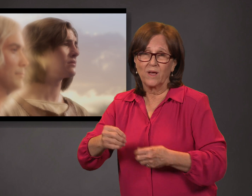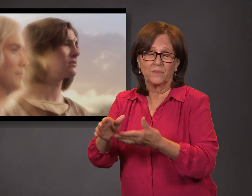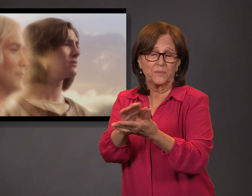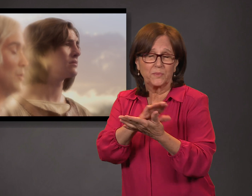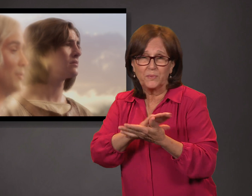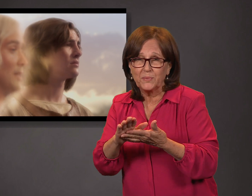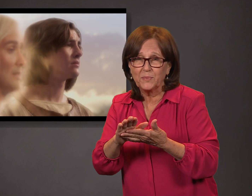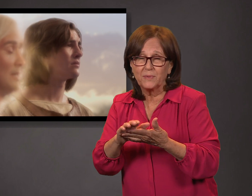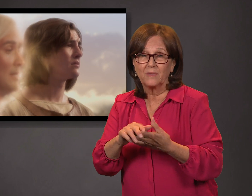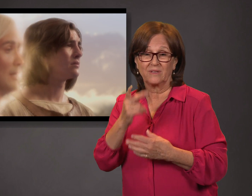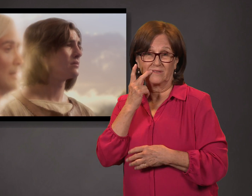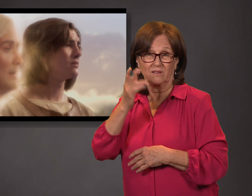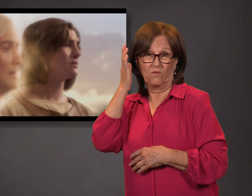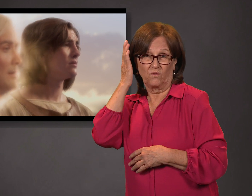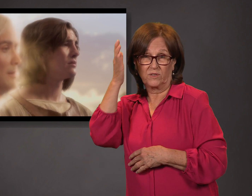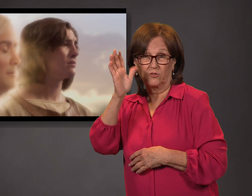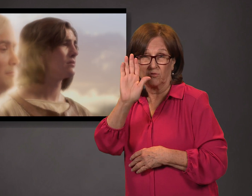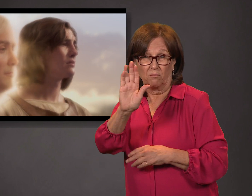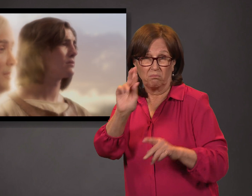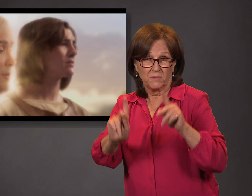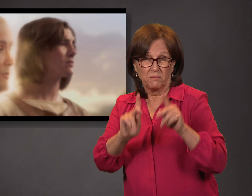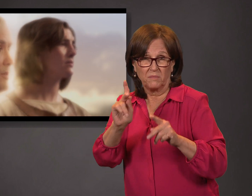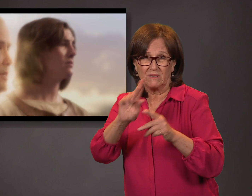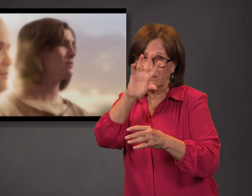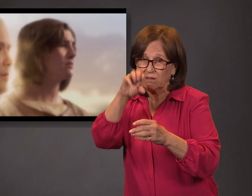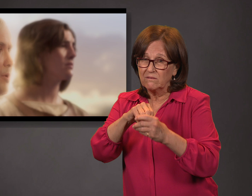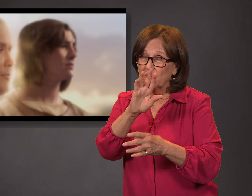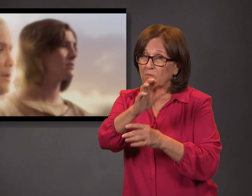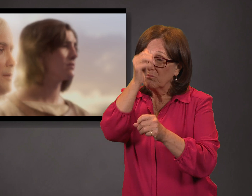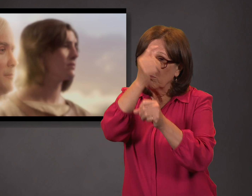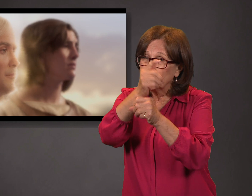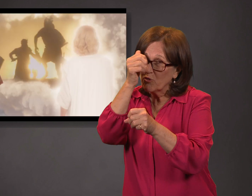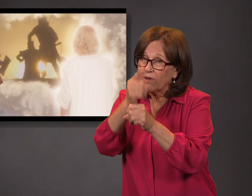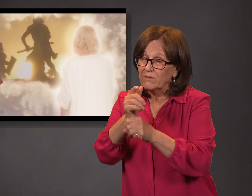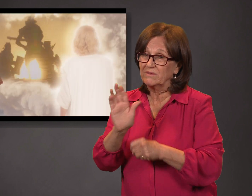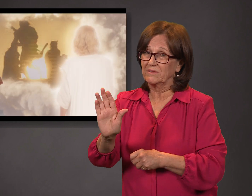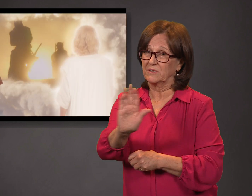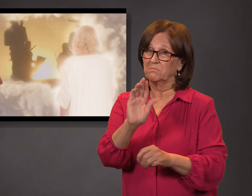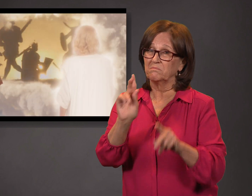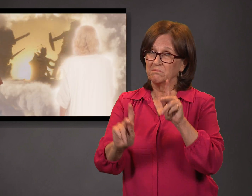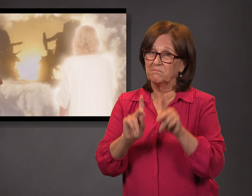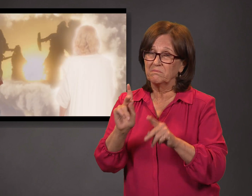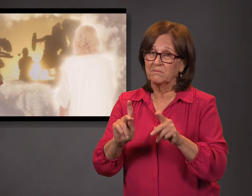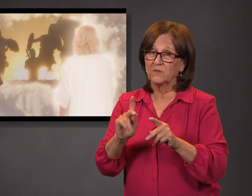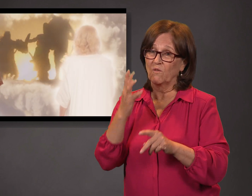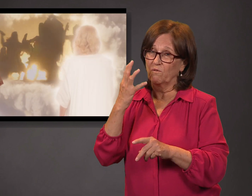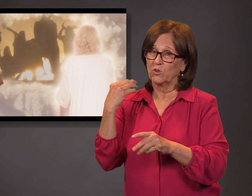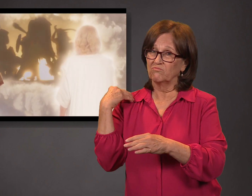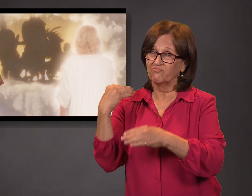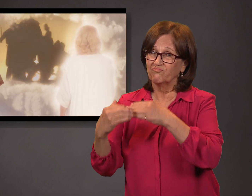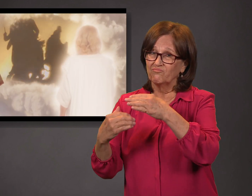Behold thy seed, and also the seed of thy brethren. After four generations have passed away in righteousness.